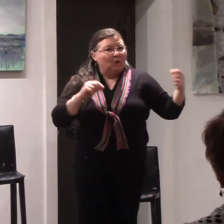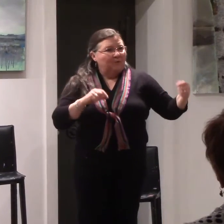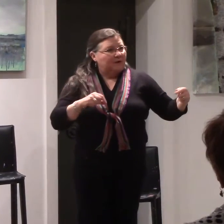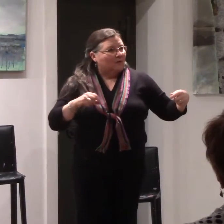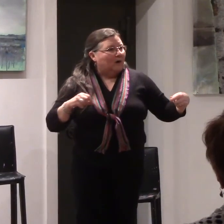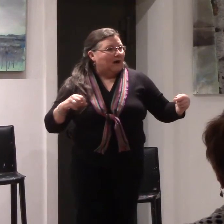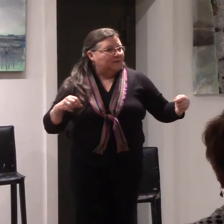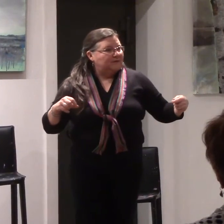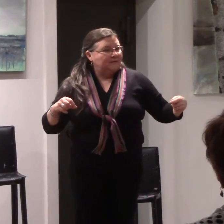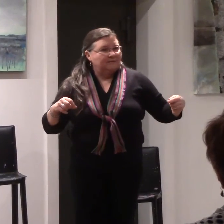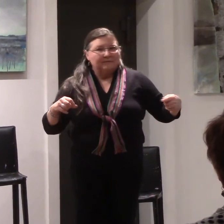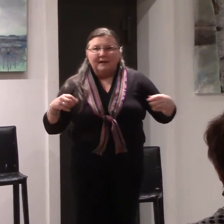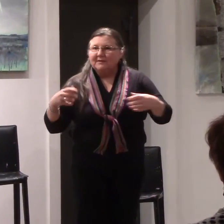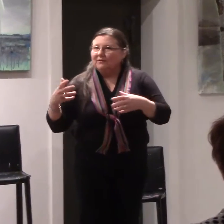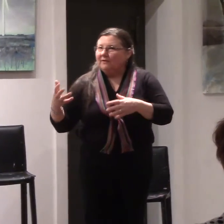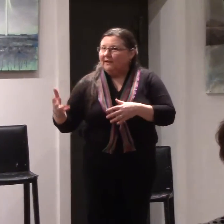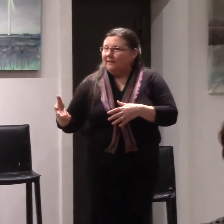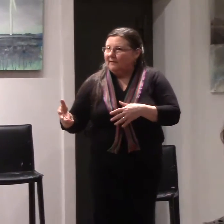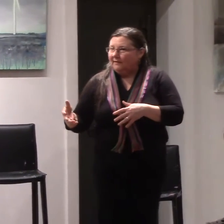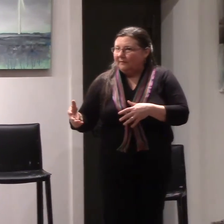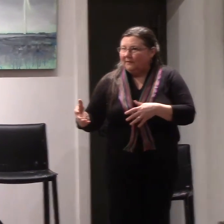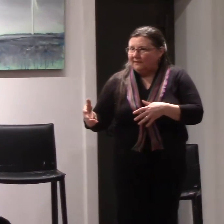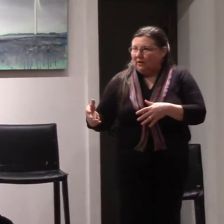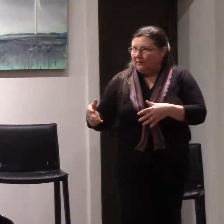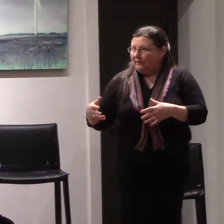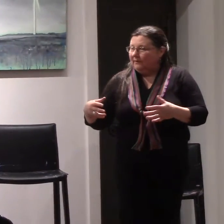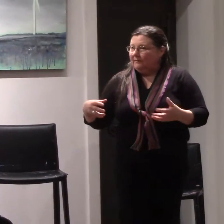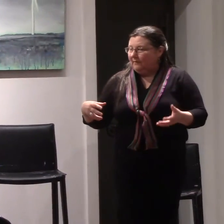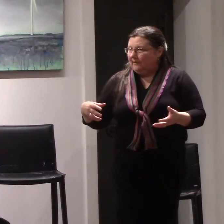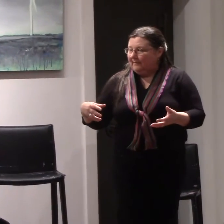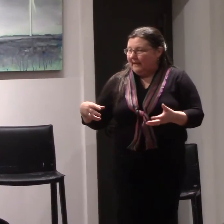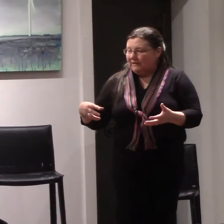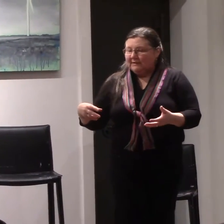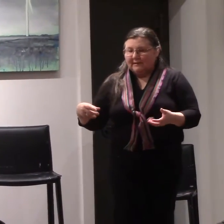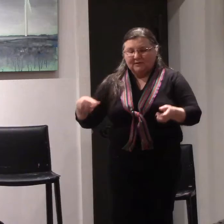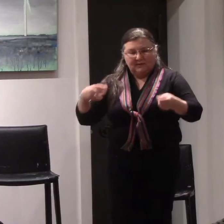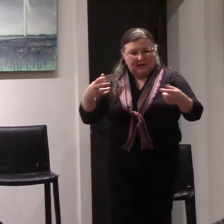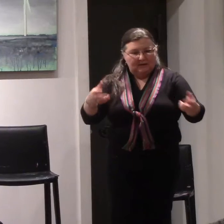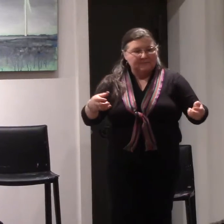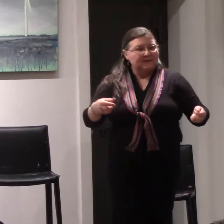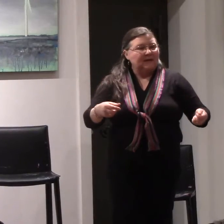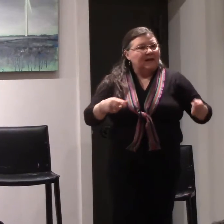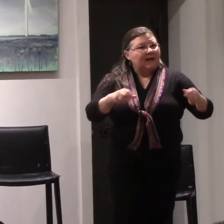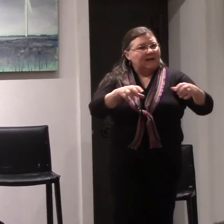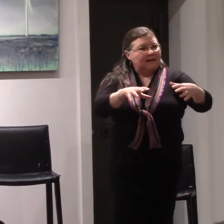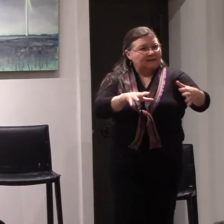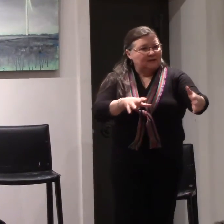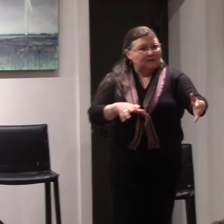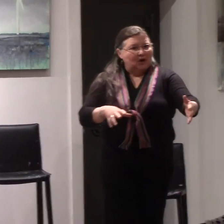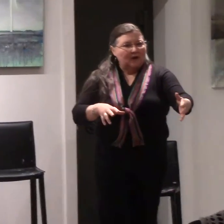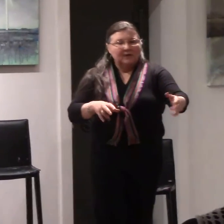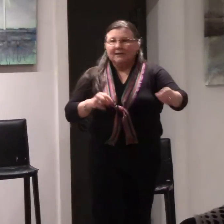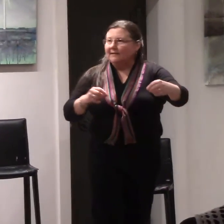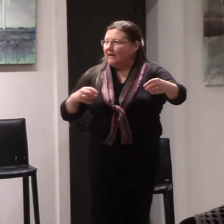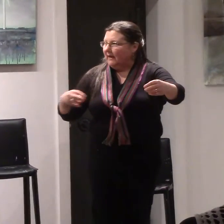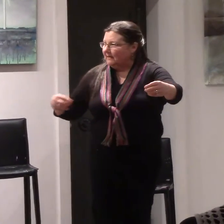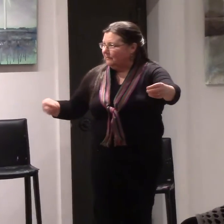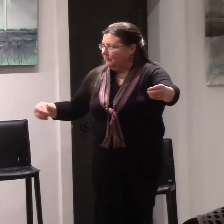Bowman arrives faster than the scholar imagines. And so he comes. He gets to the dock. He ties up the